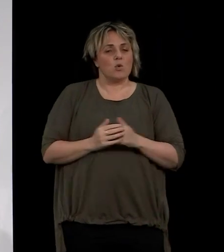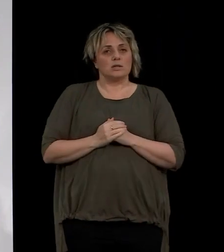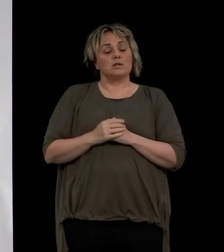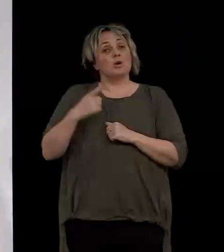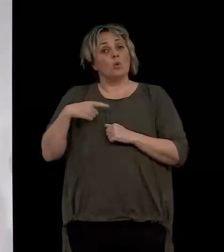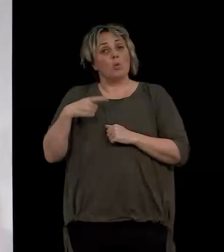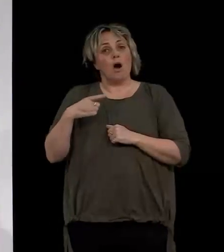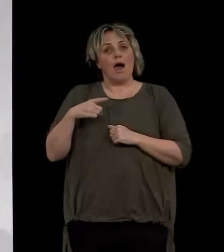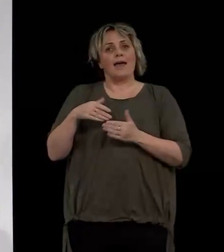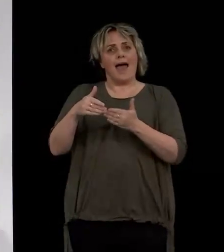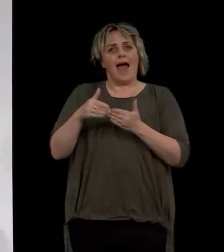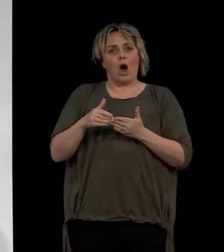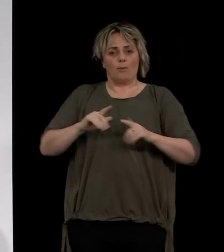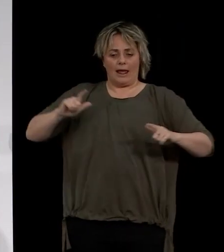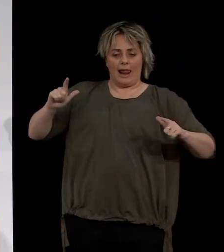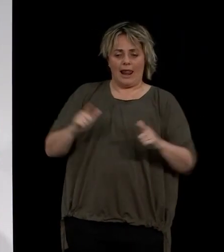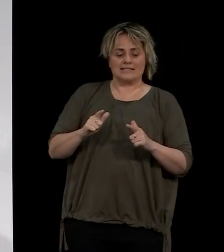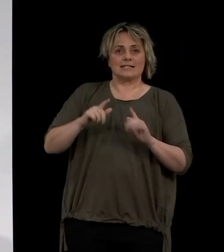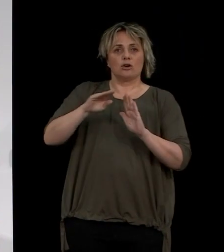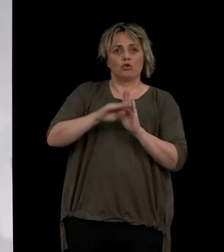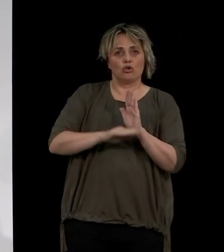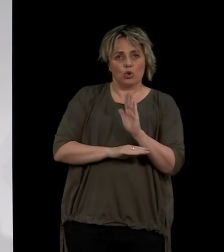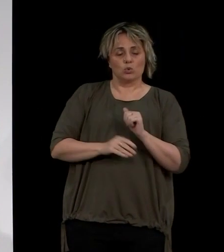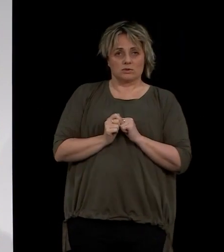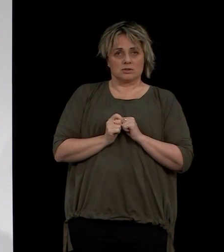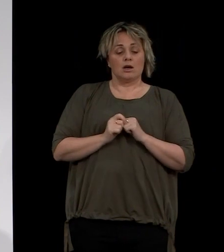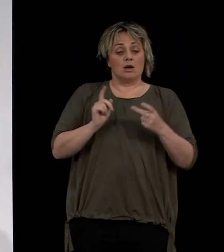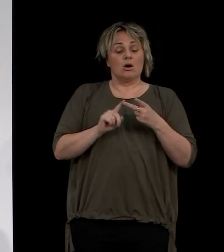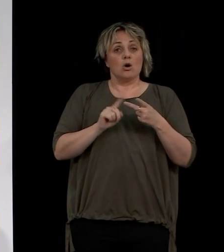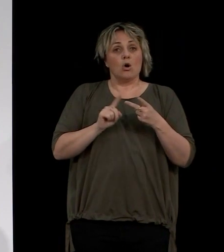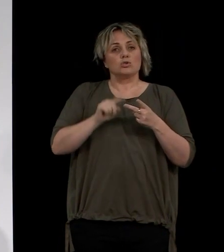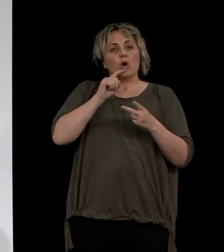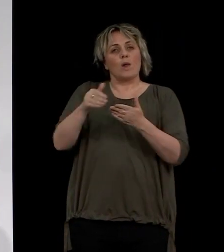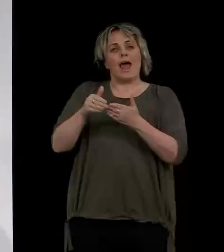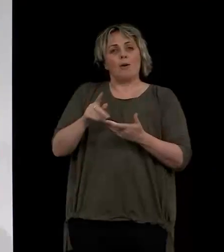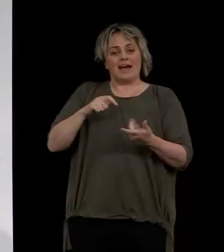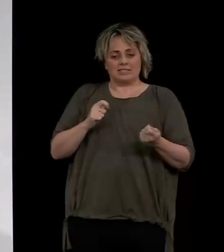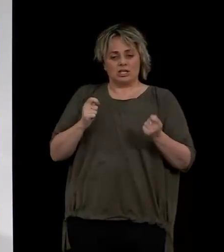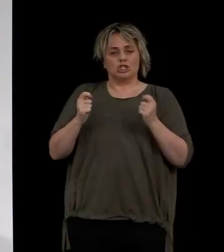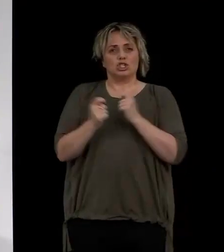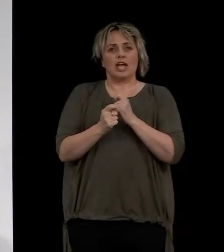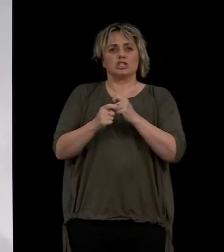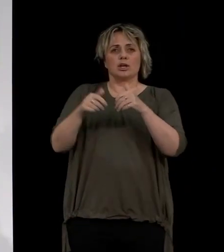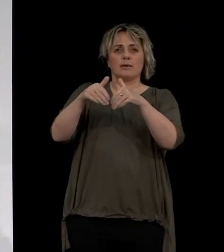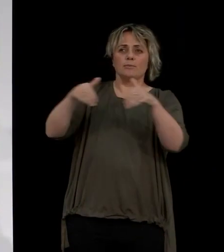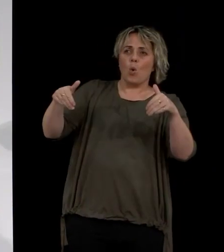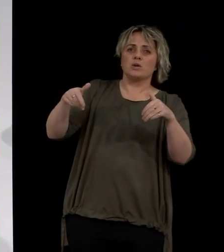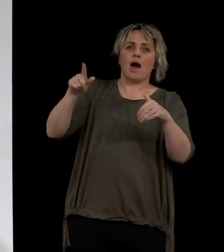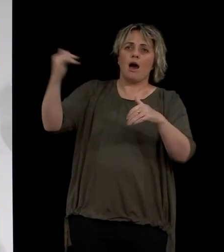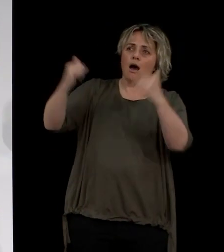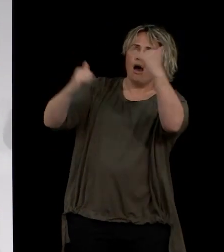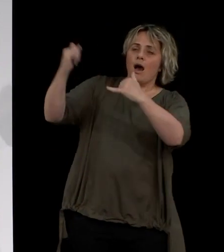is because it helps with a reduction in restrictions. Another is because it helps us change up our border settings safely.